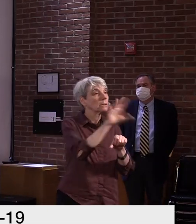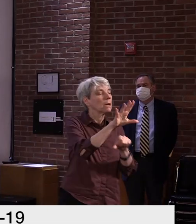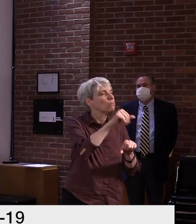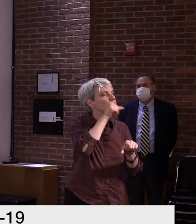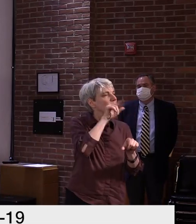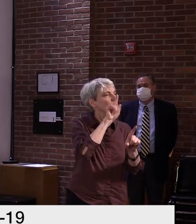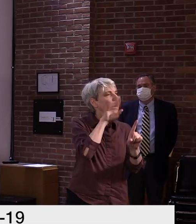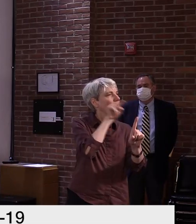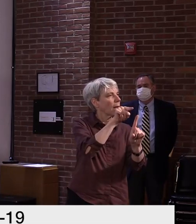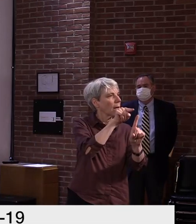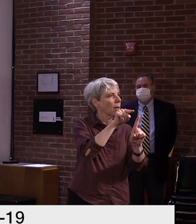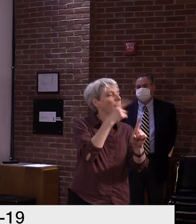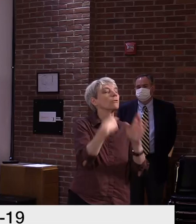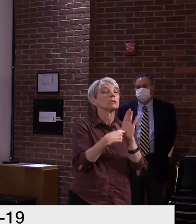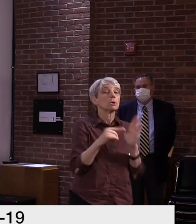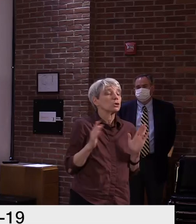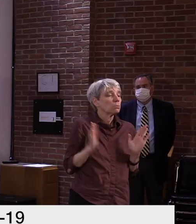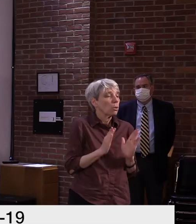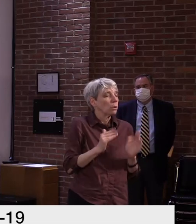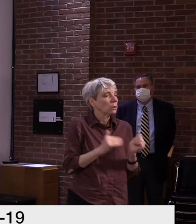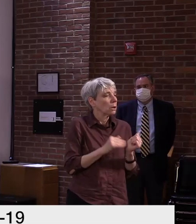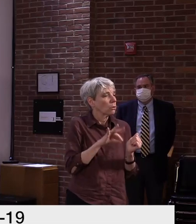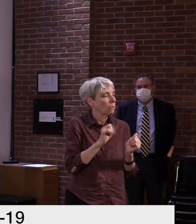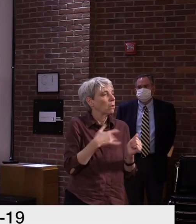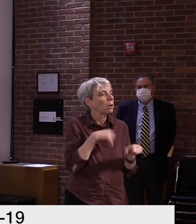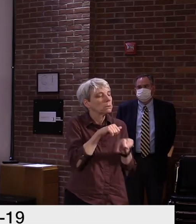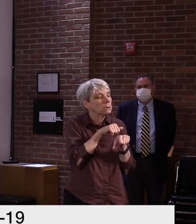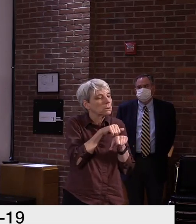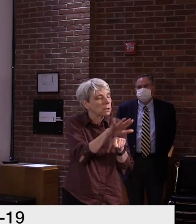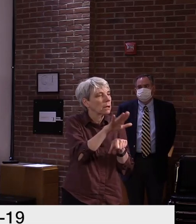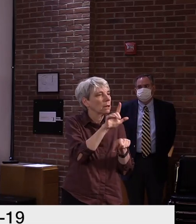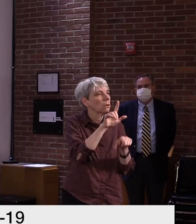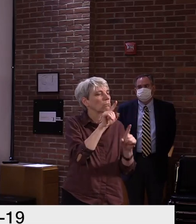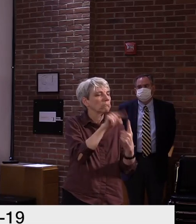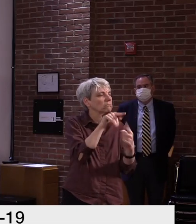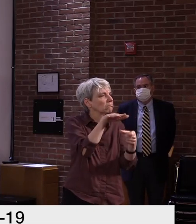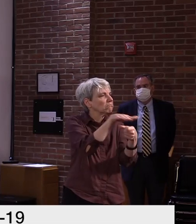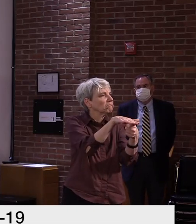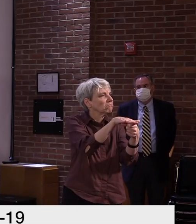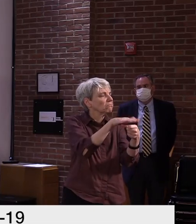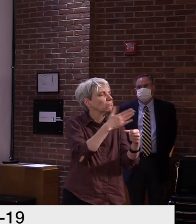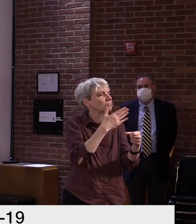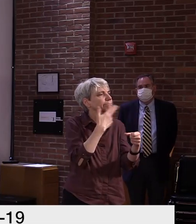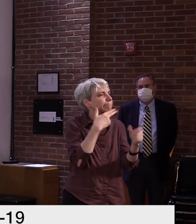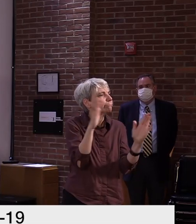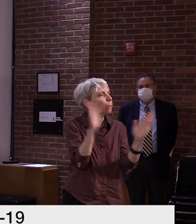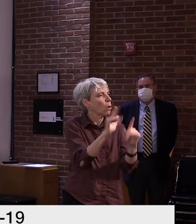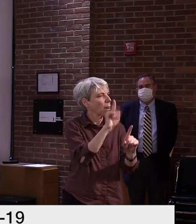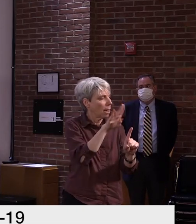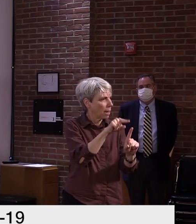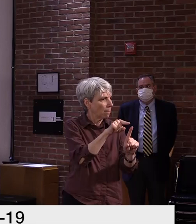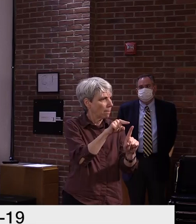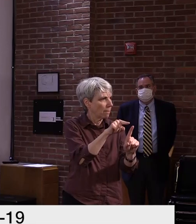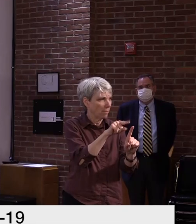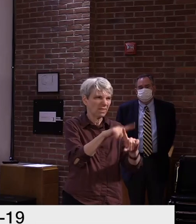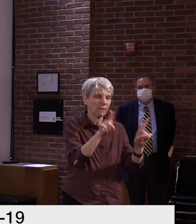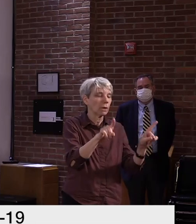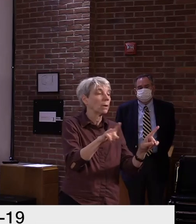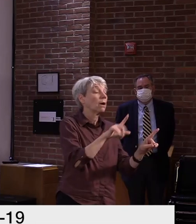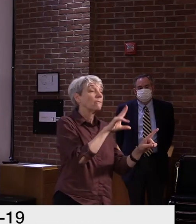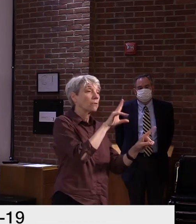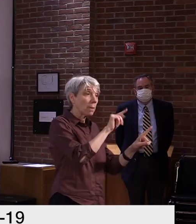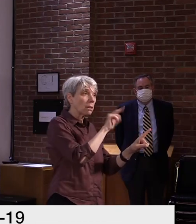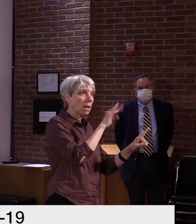in some of the smaller practices in the state who send their specimens directly, to my knowledge, we're not having